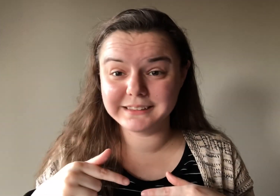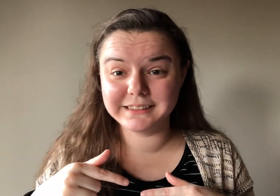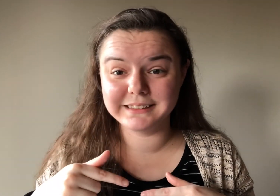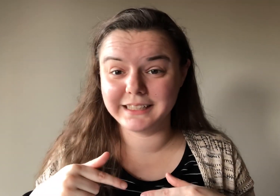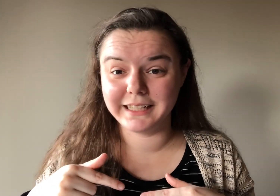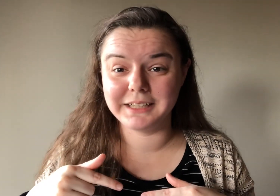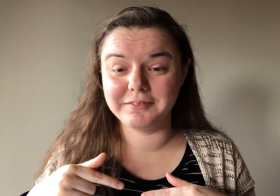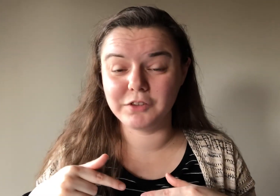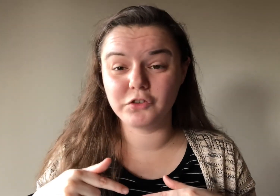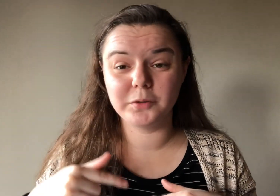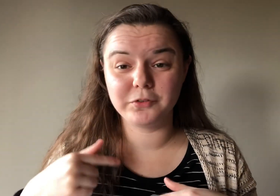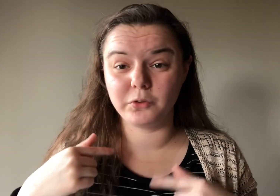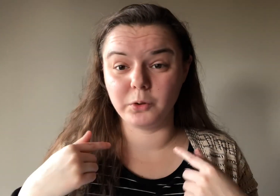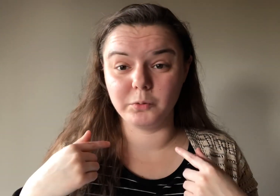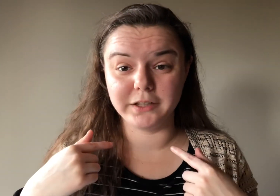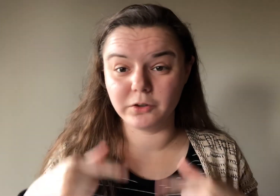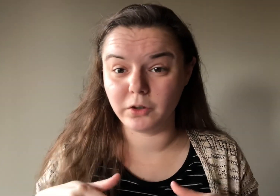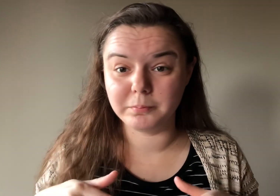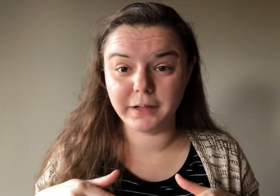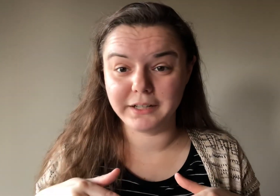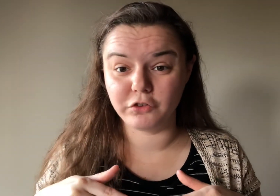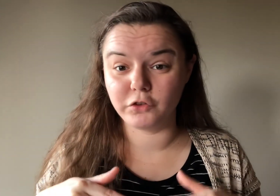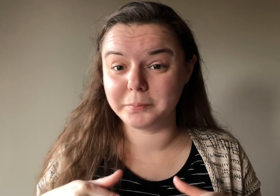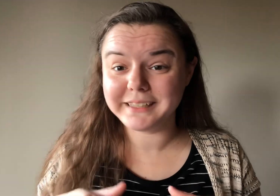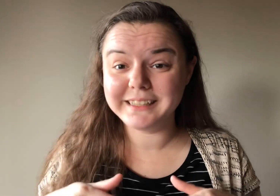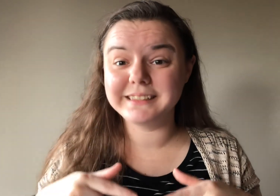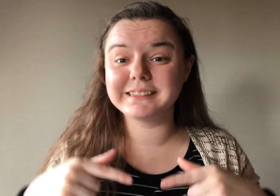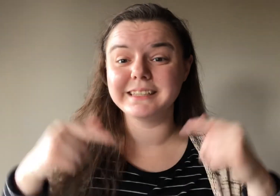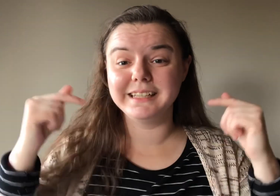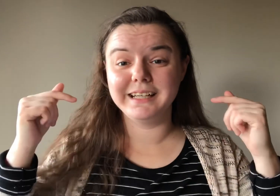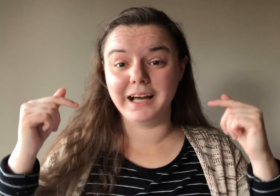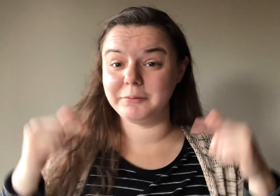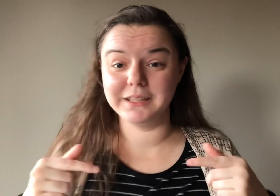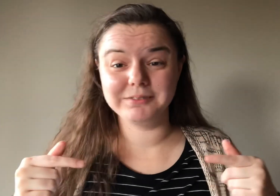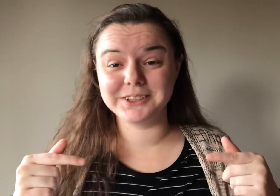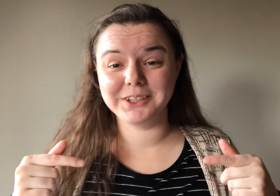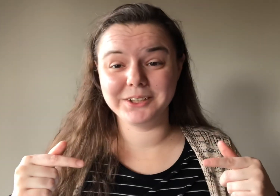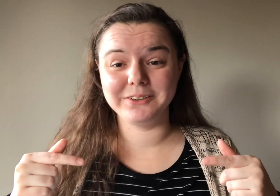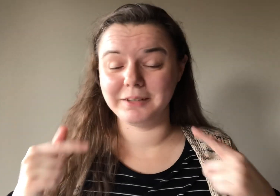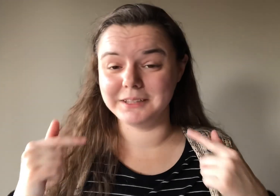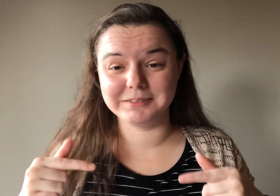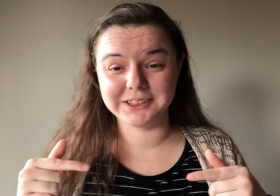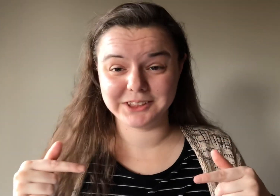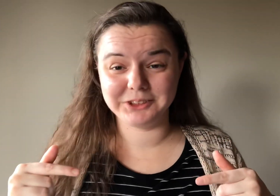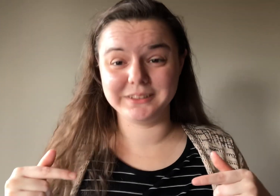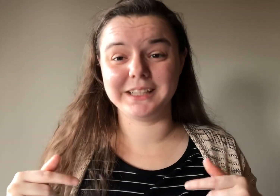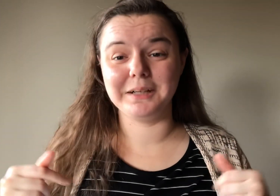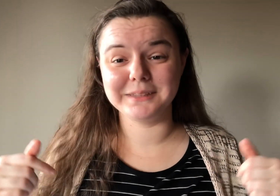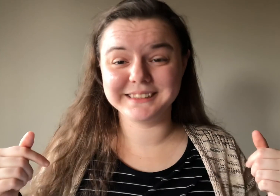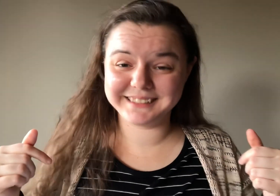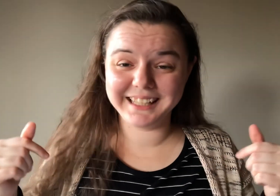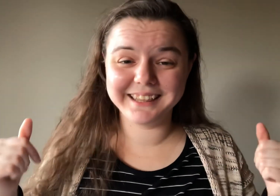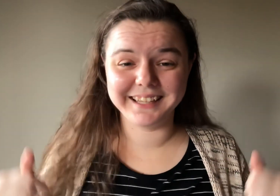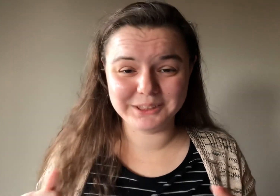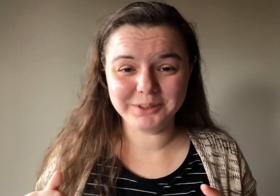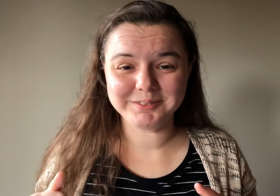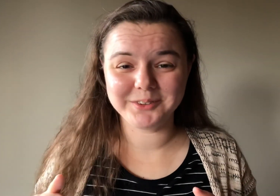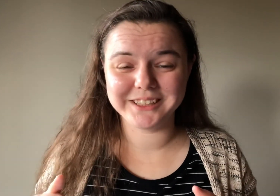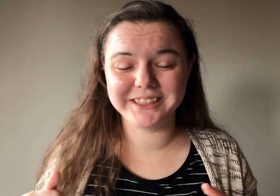is in any of these groups or what your alt bias group is i would love to know i would love to talk to you in the comments thank you all for watching